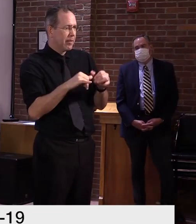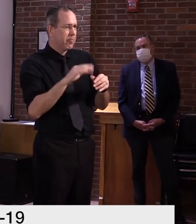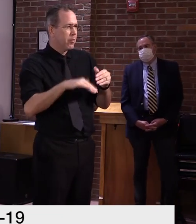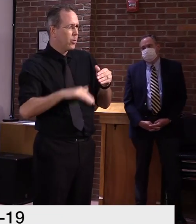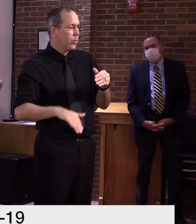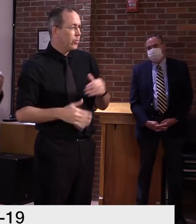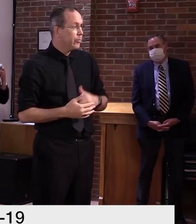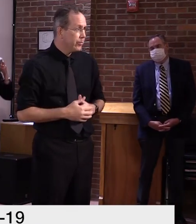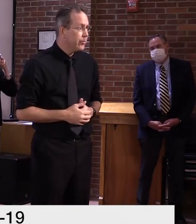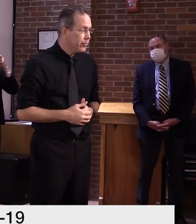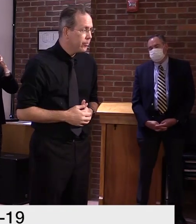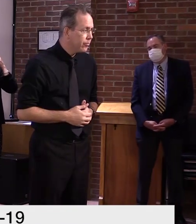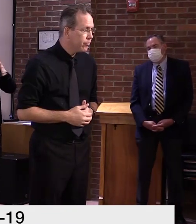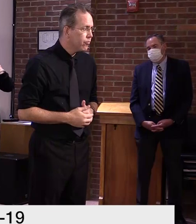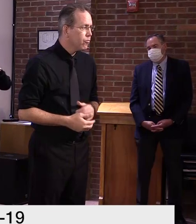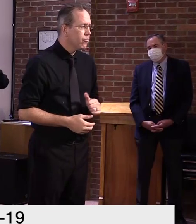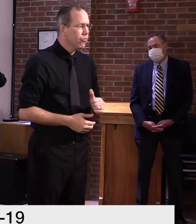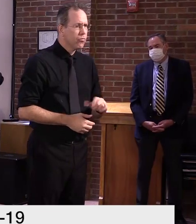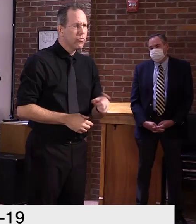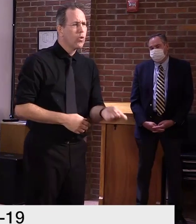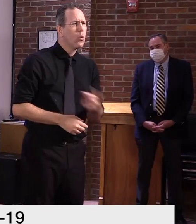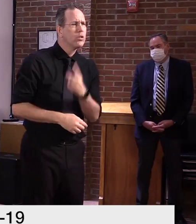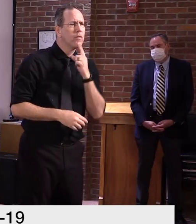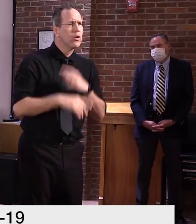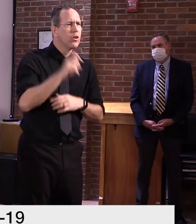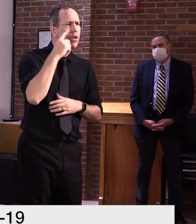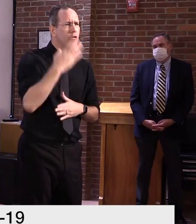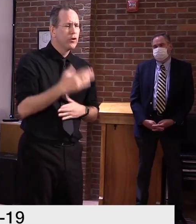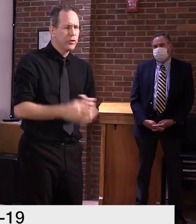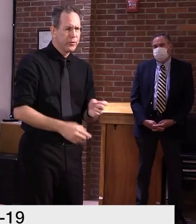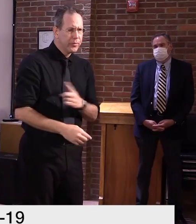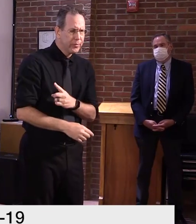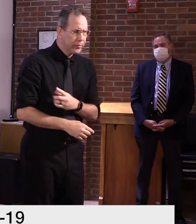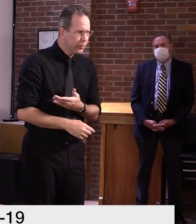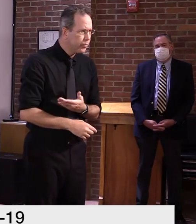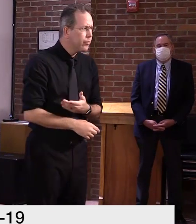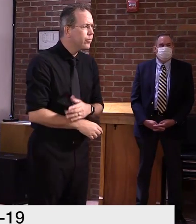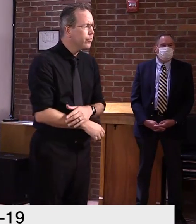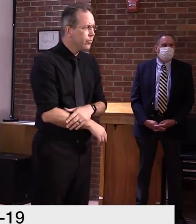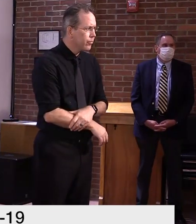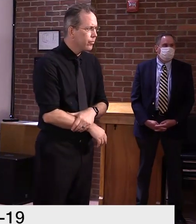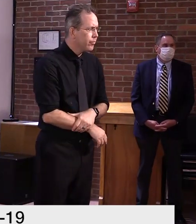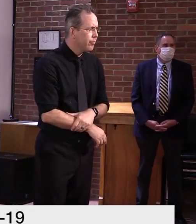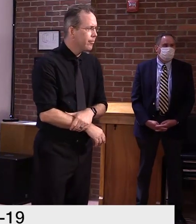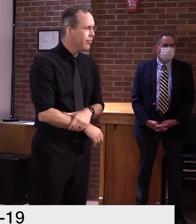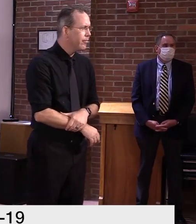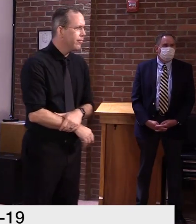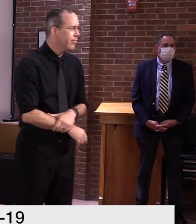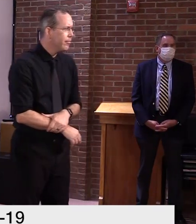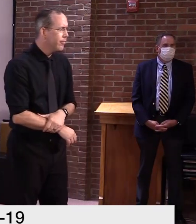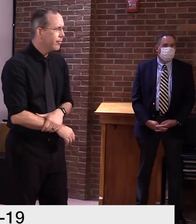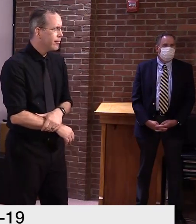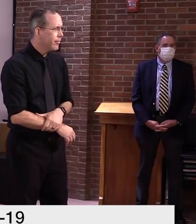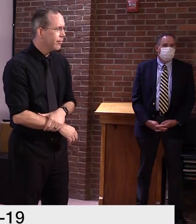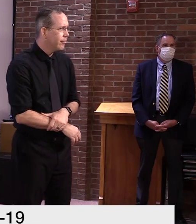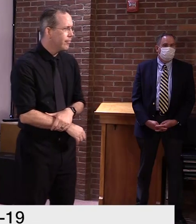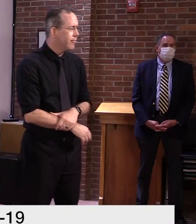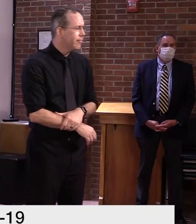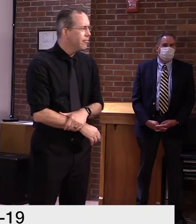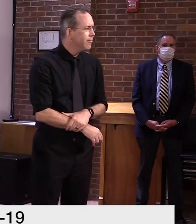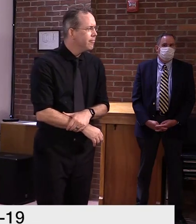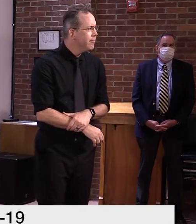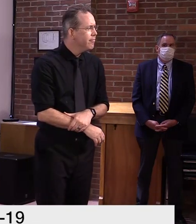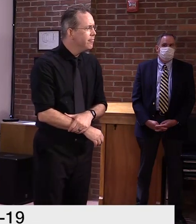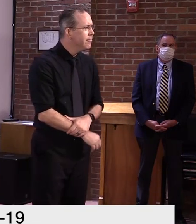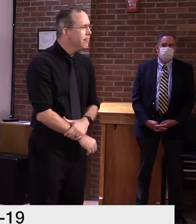governor, um, I had an old Yankee tell me one time that you shouldn't, uh, hit your horse to a wagon unless you knew it was in the wagon.